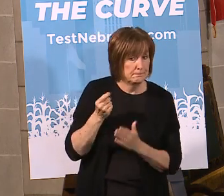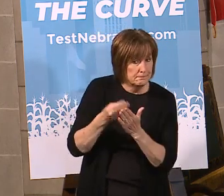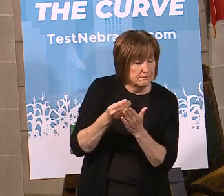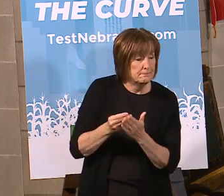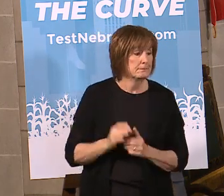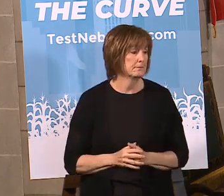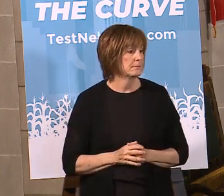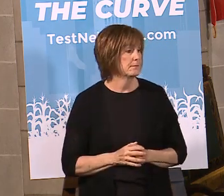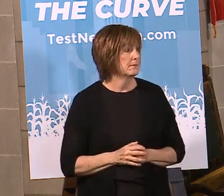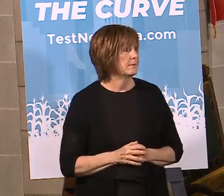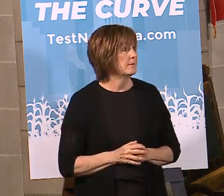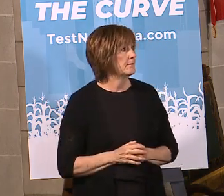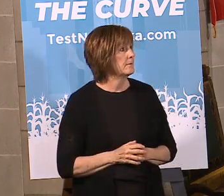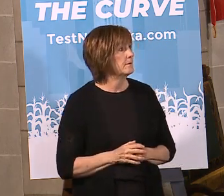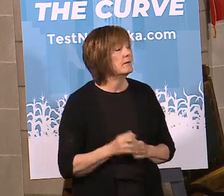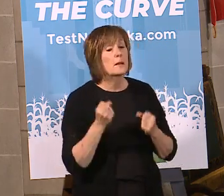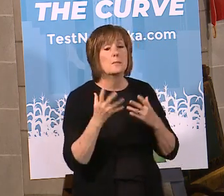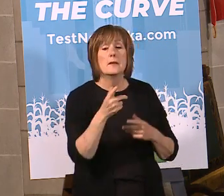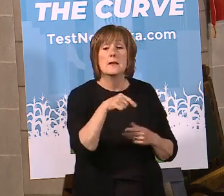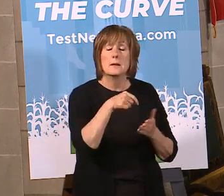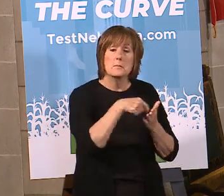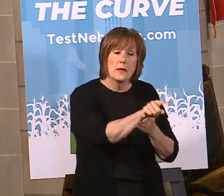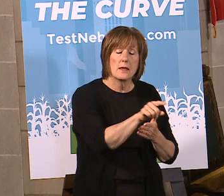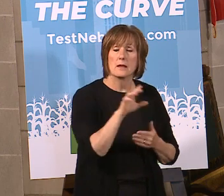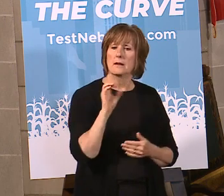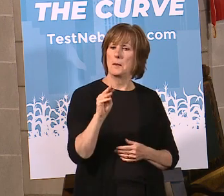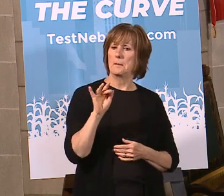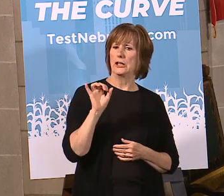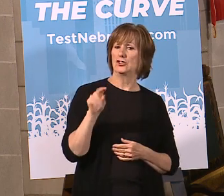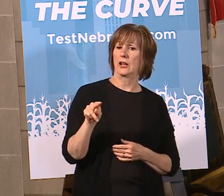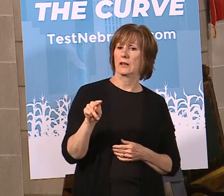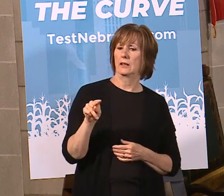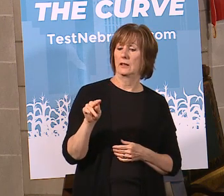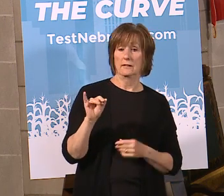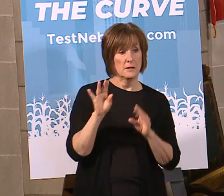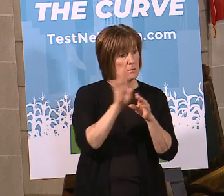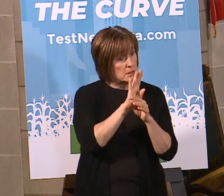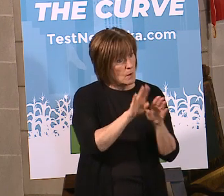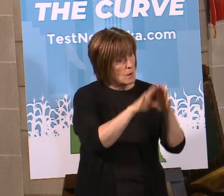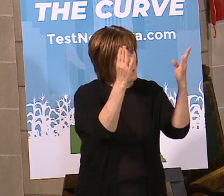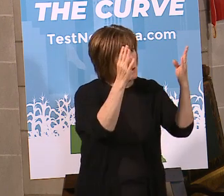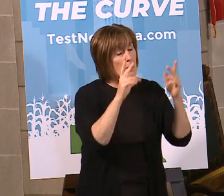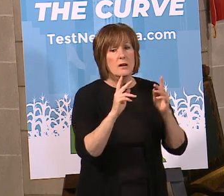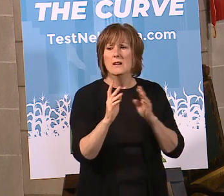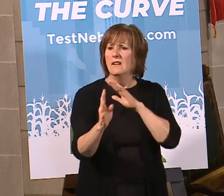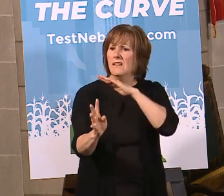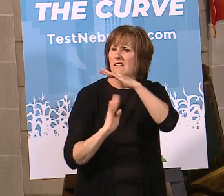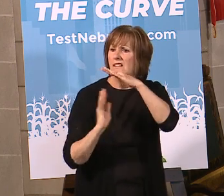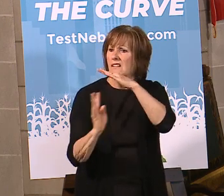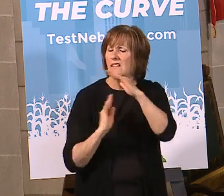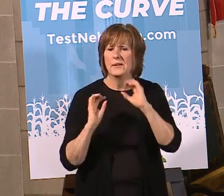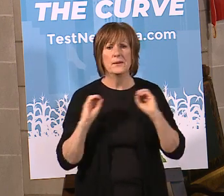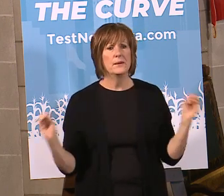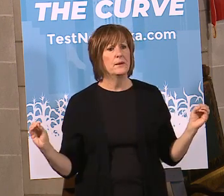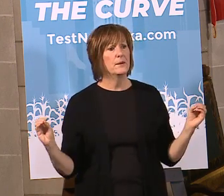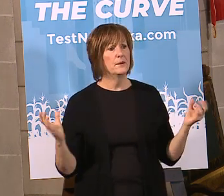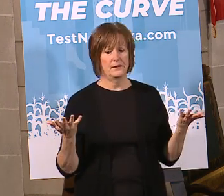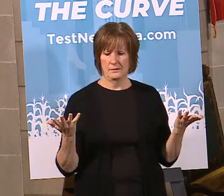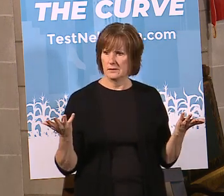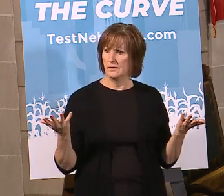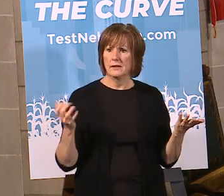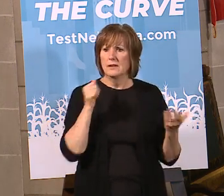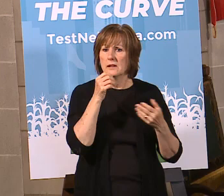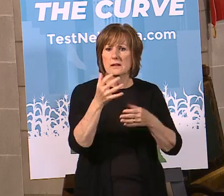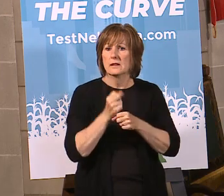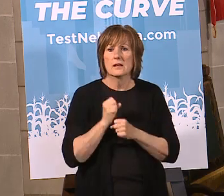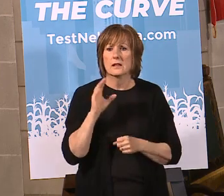A lot of spas pay their employees on a commission-style salary. If a business opens but people aren't coming in for appointments, are those employees eligible